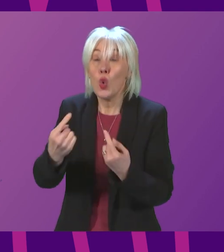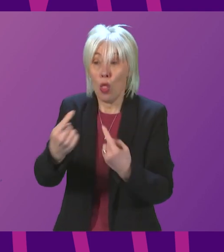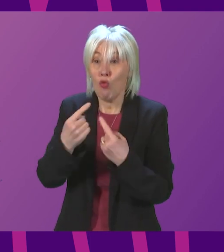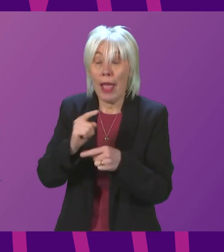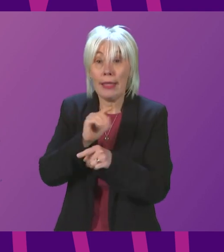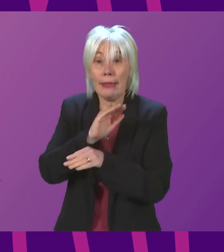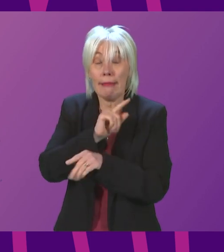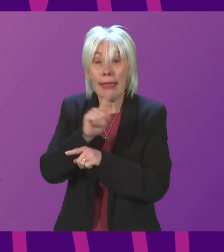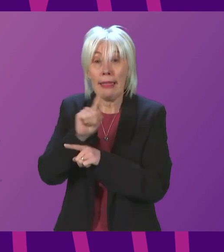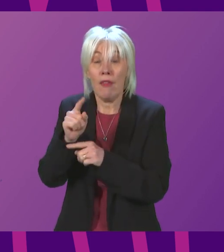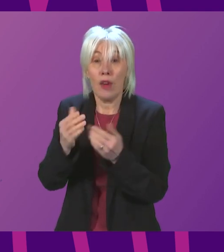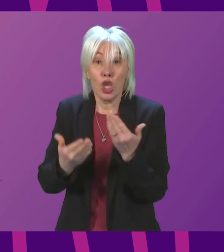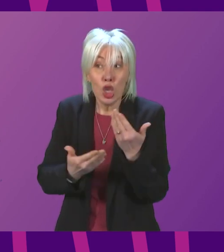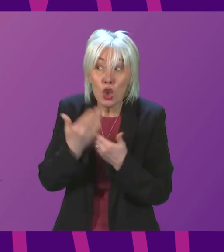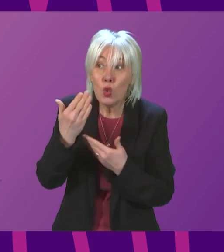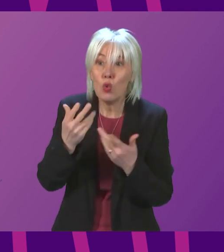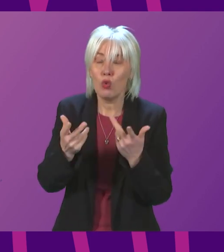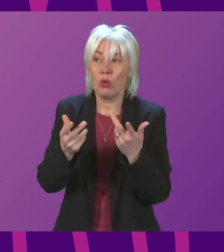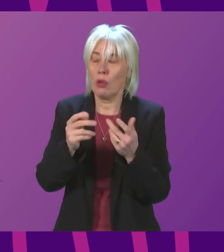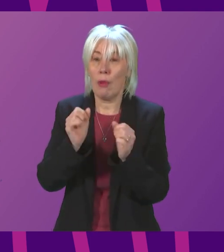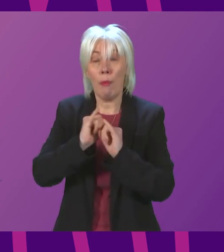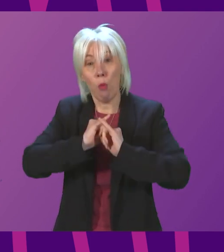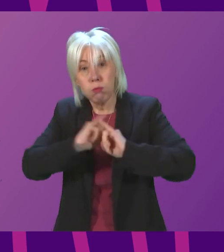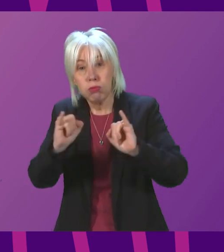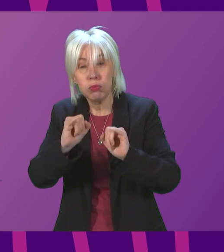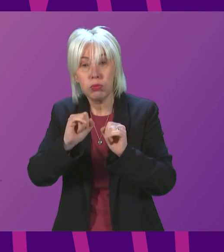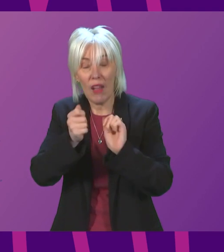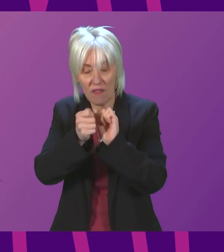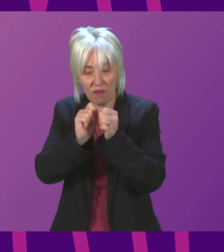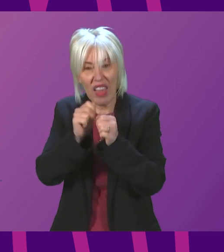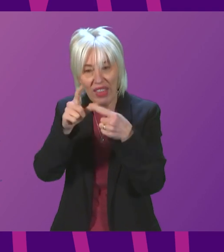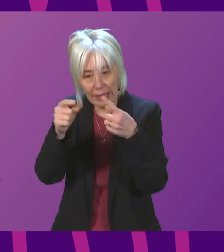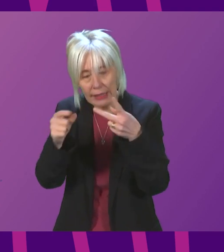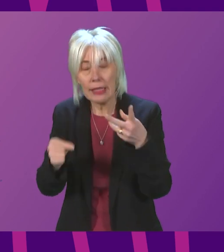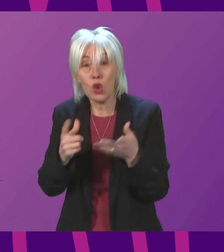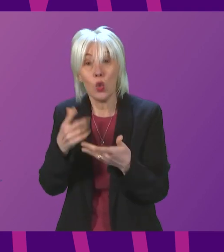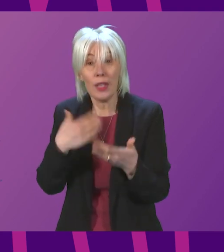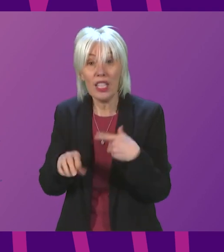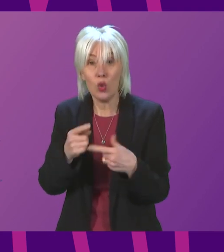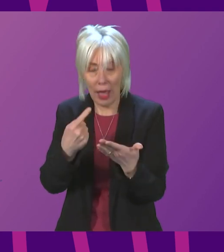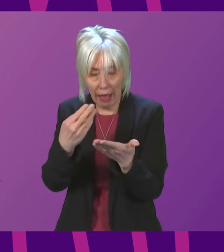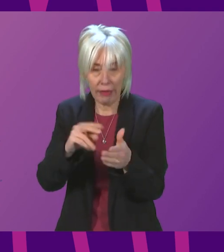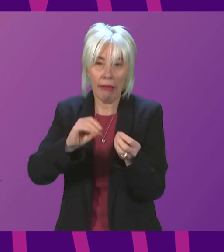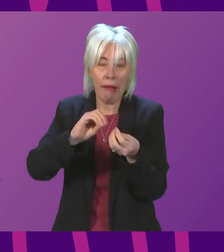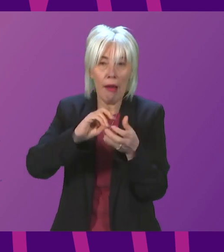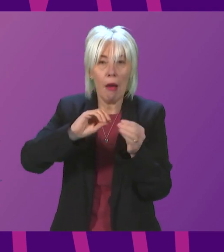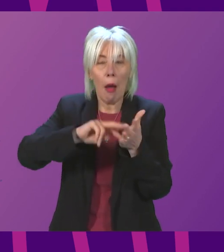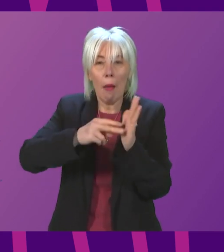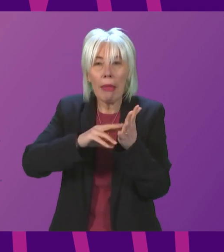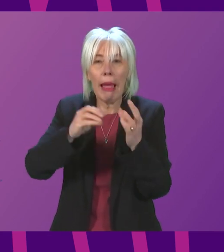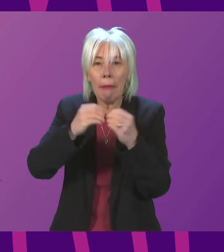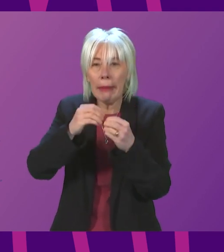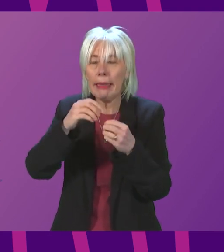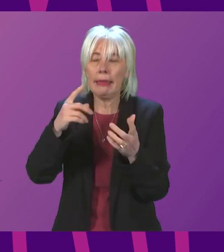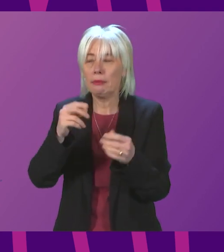form of new and potentially more harmful variants. So we need contingency measures in place. We need to make sure we have laws that are fit for